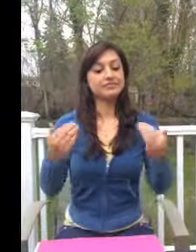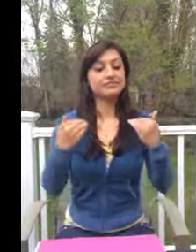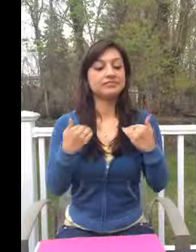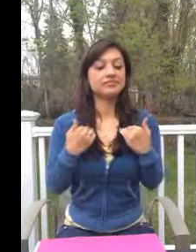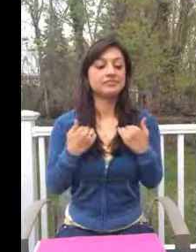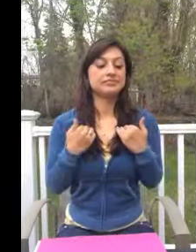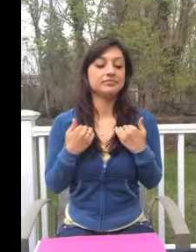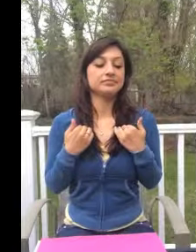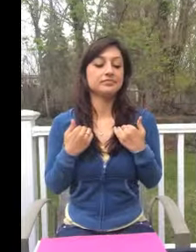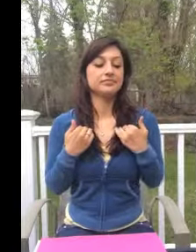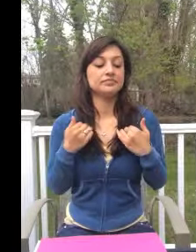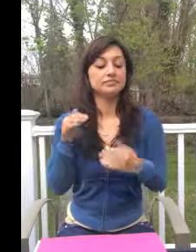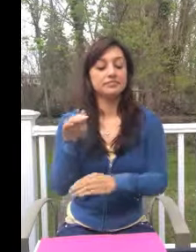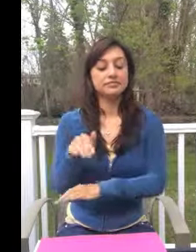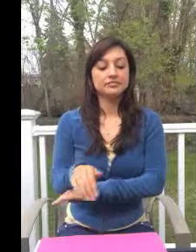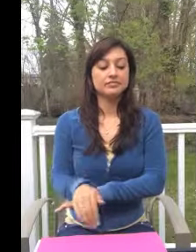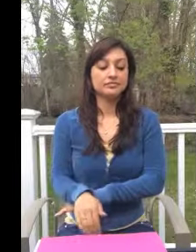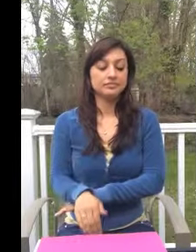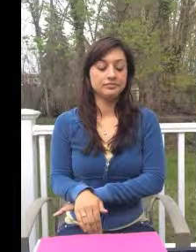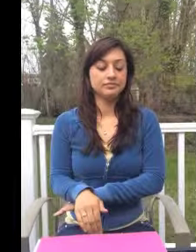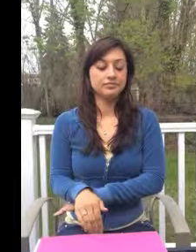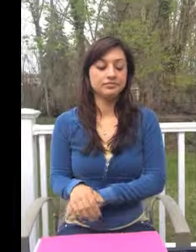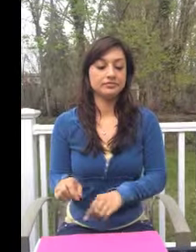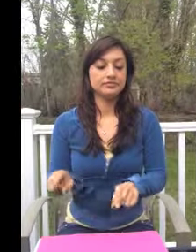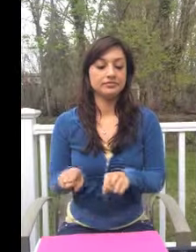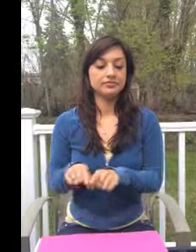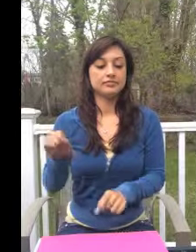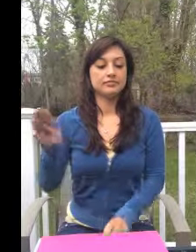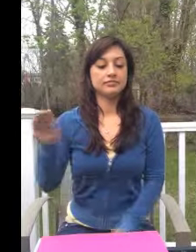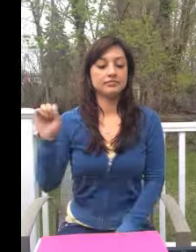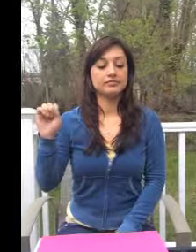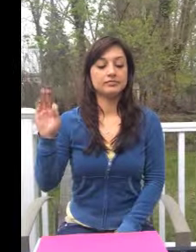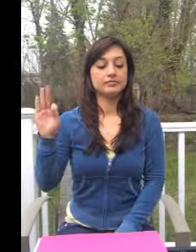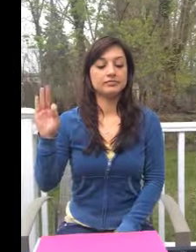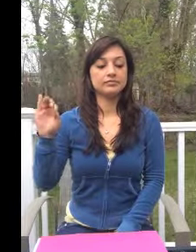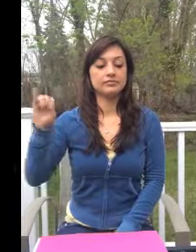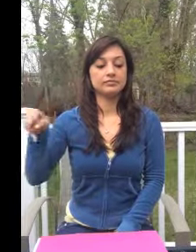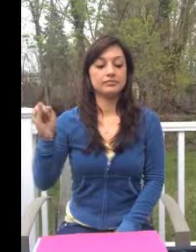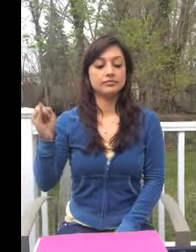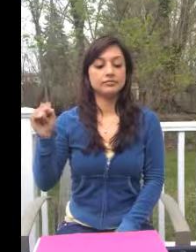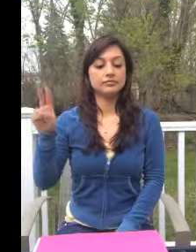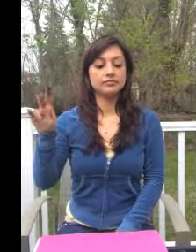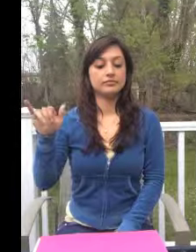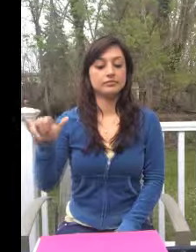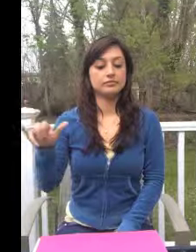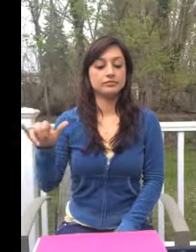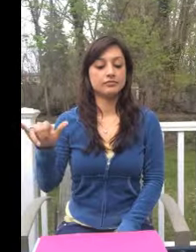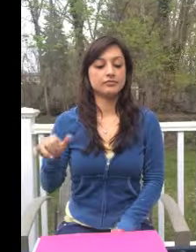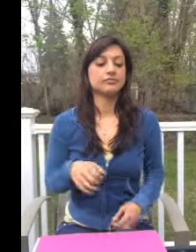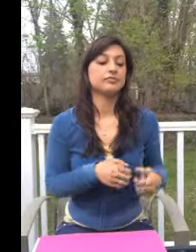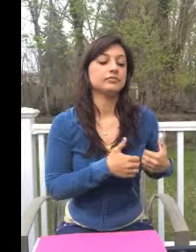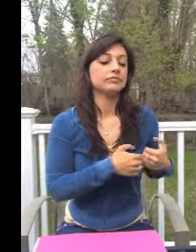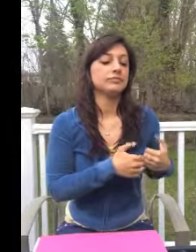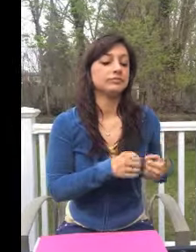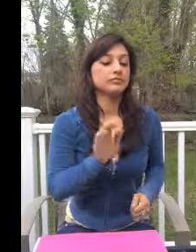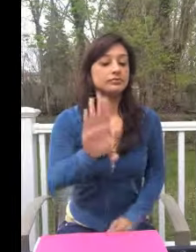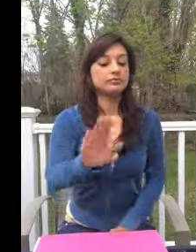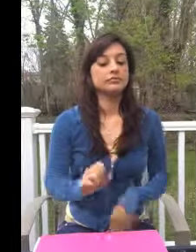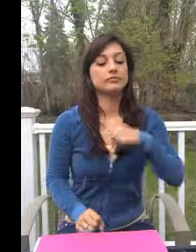on the night, like the 5th of July. Cause baby you're